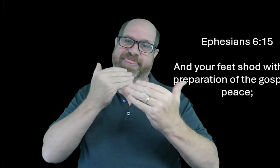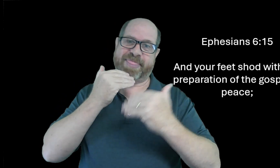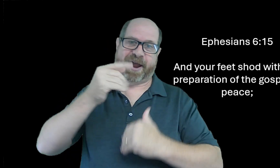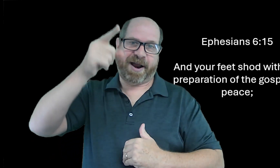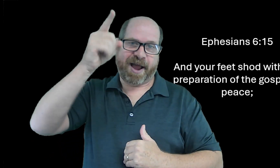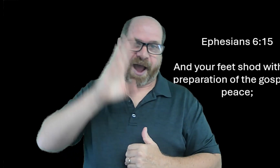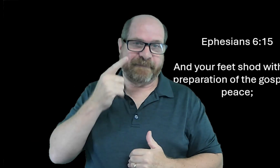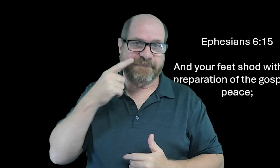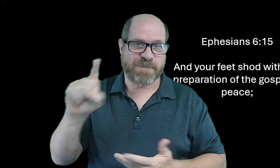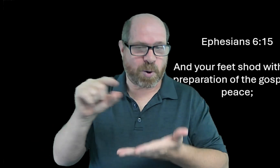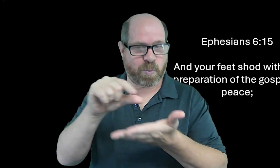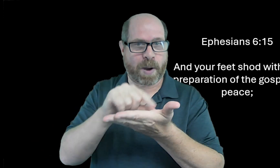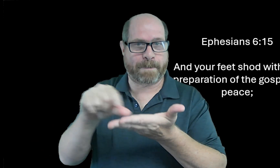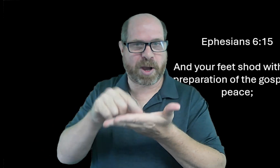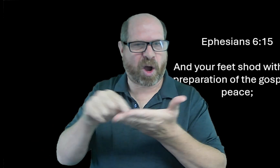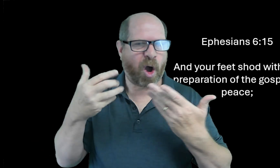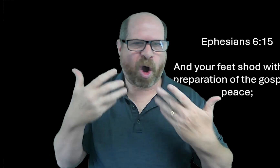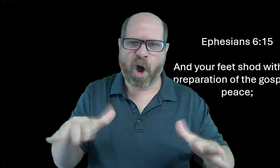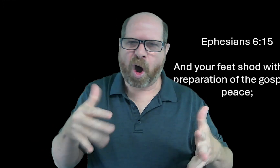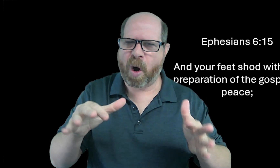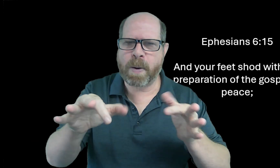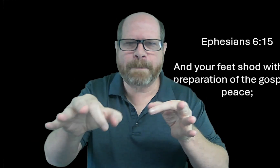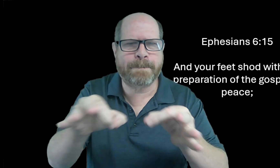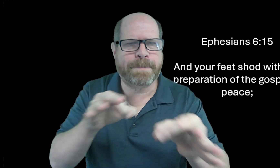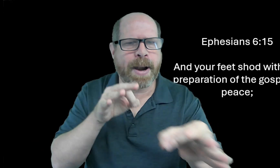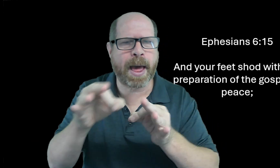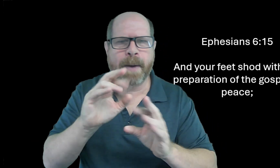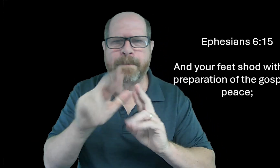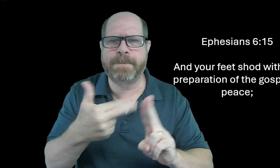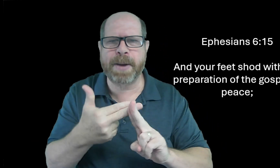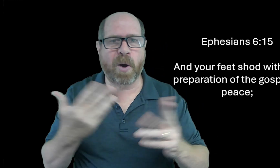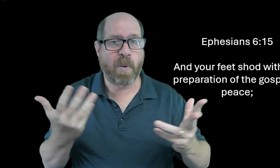and we should really thank god for scripture because it explains